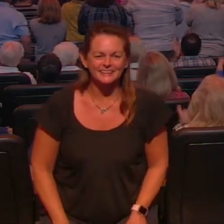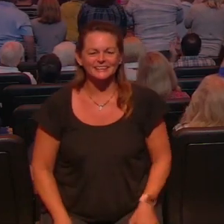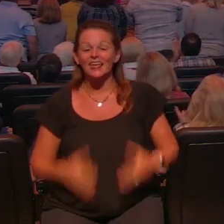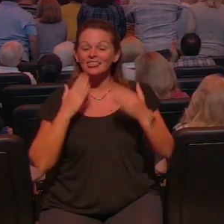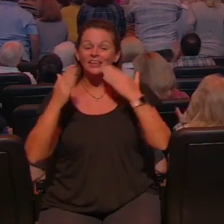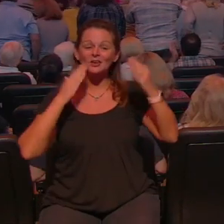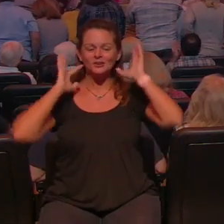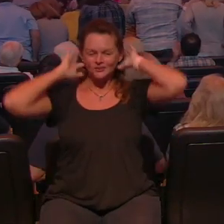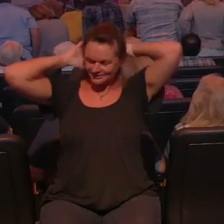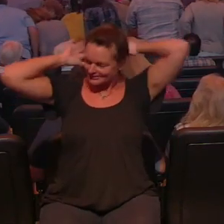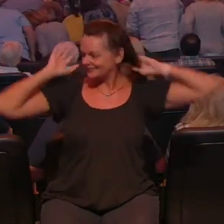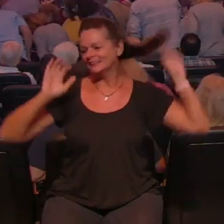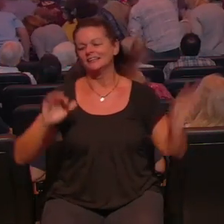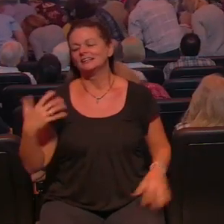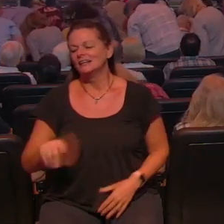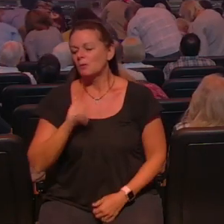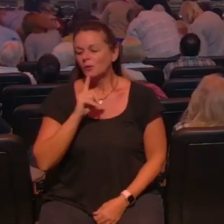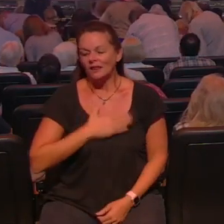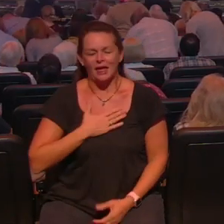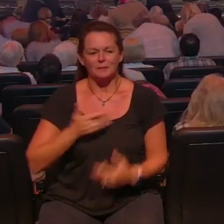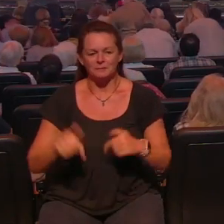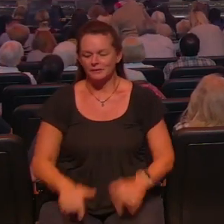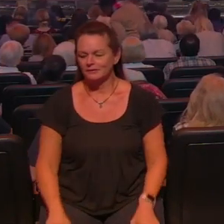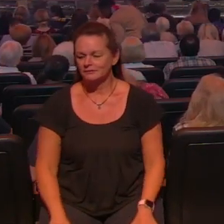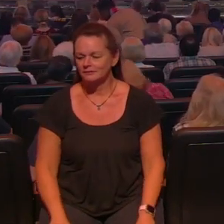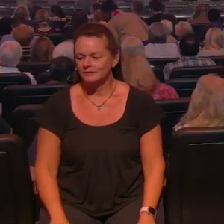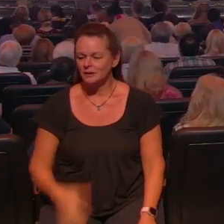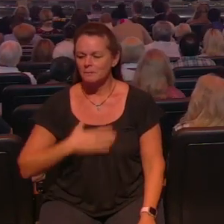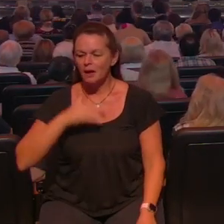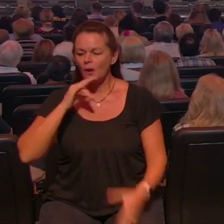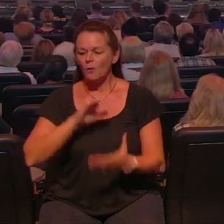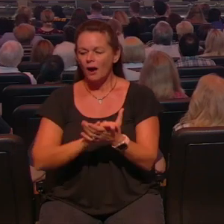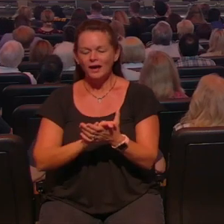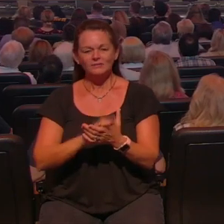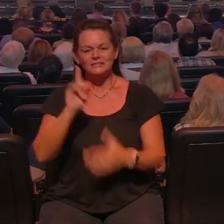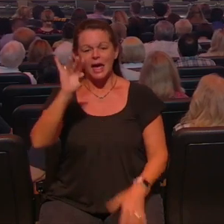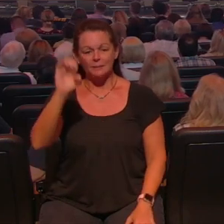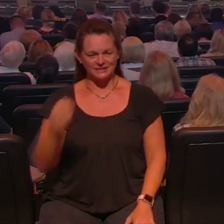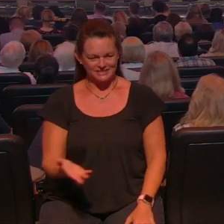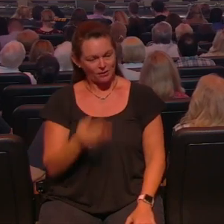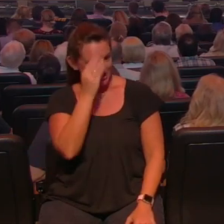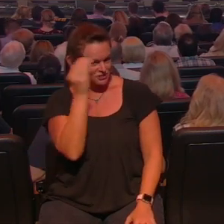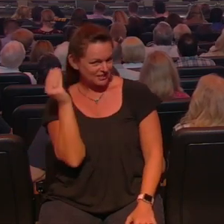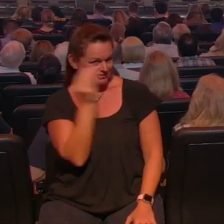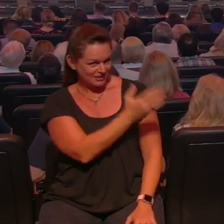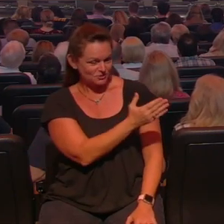I'm really really glad to be back my wife Debbie is here and just to let you know that in May